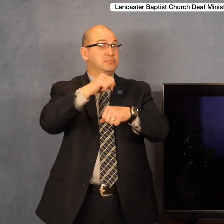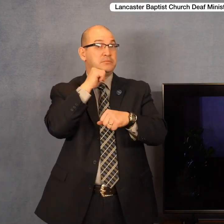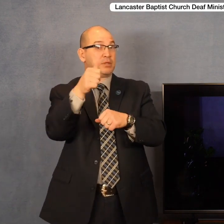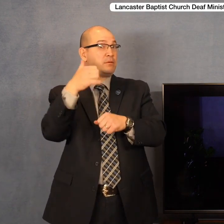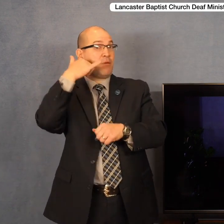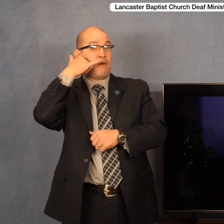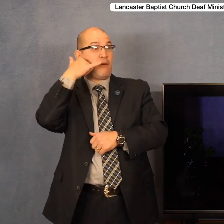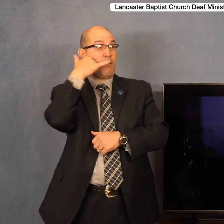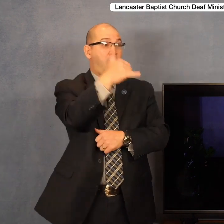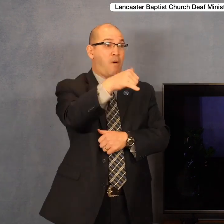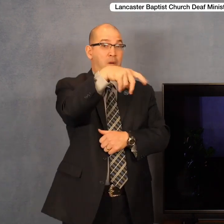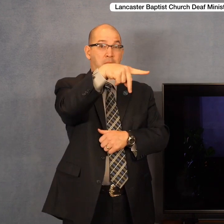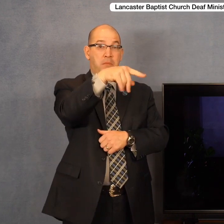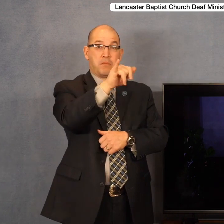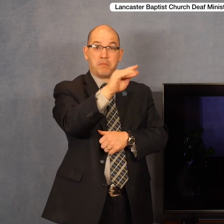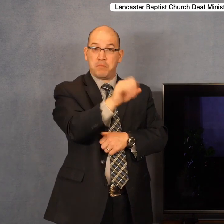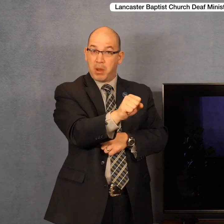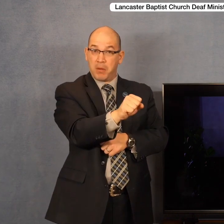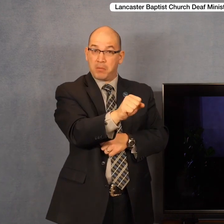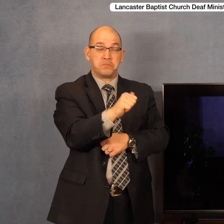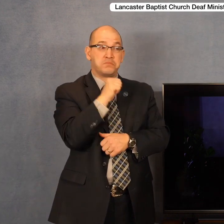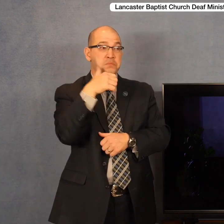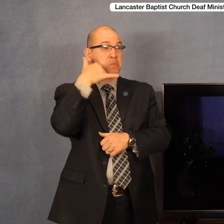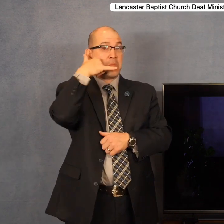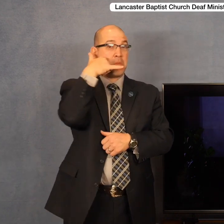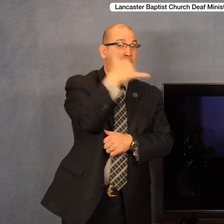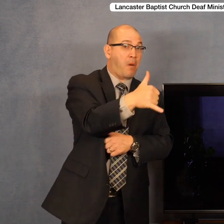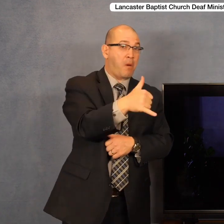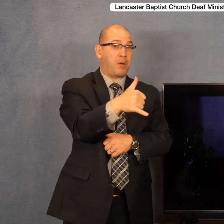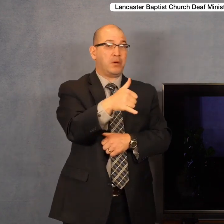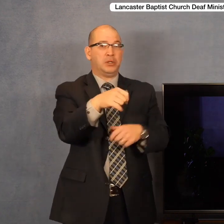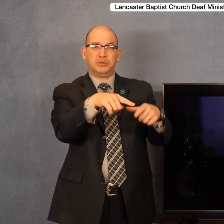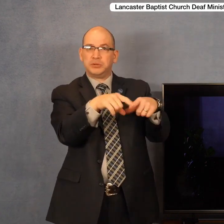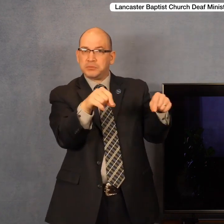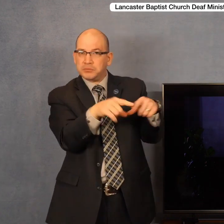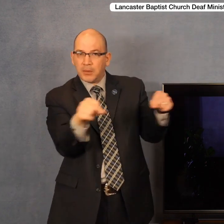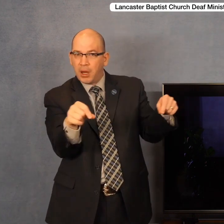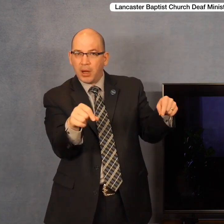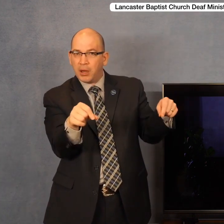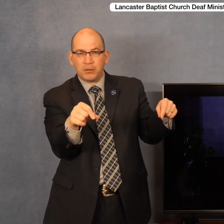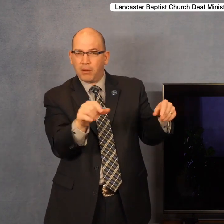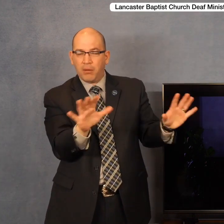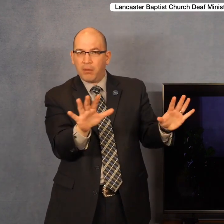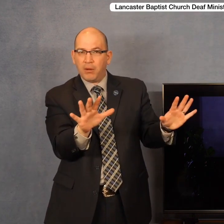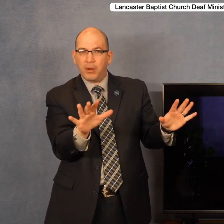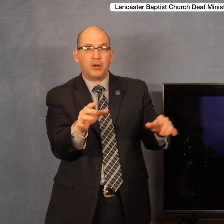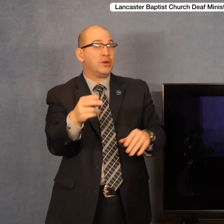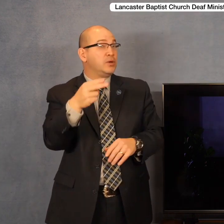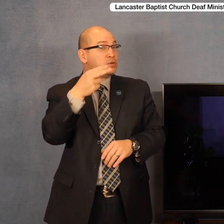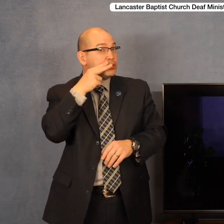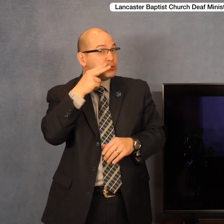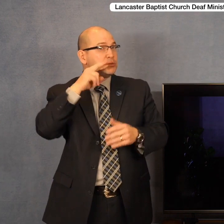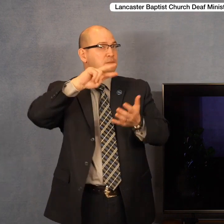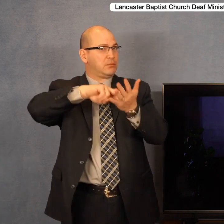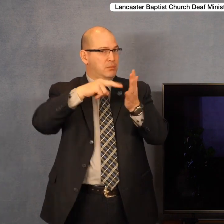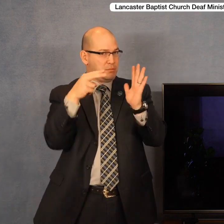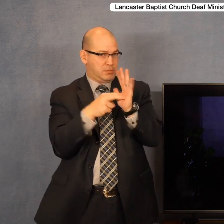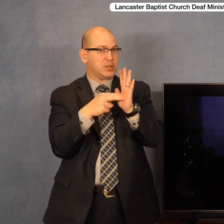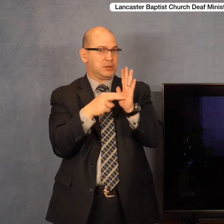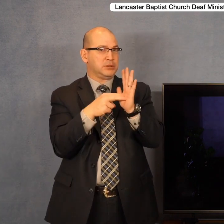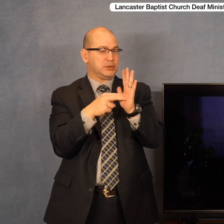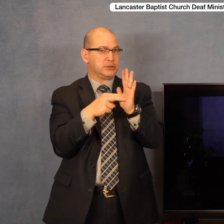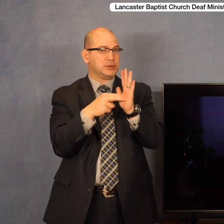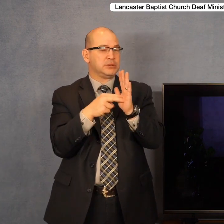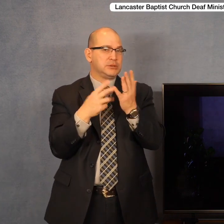did not call Tokyo. They did not call Sydney or Hong Kong. Houston was the lifeline